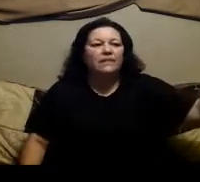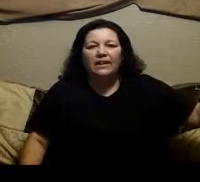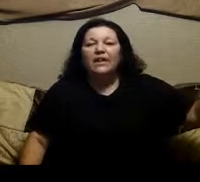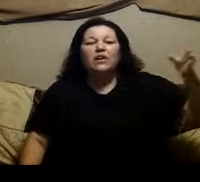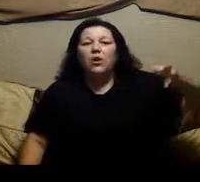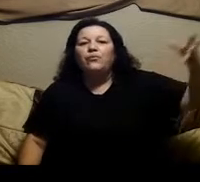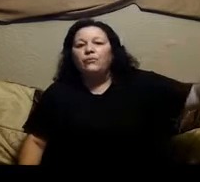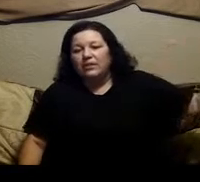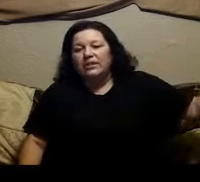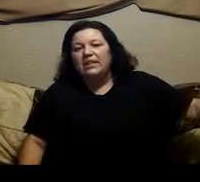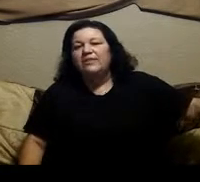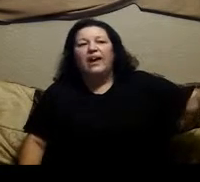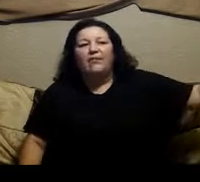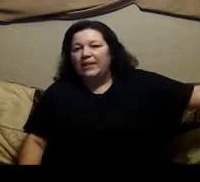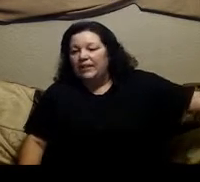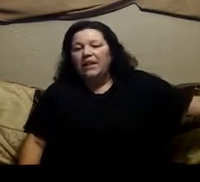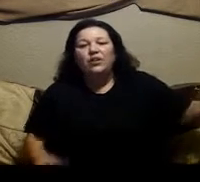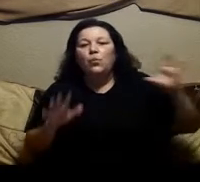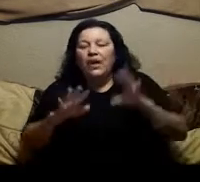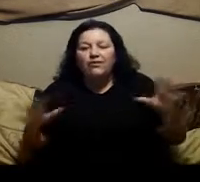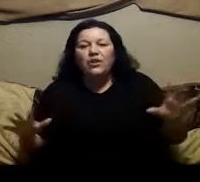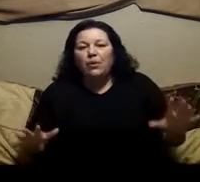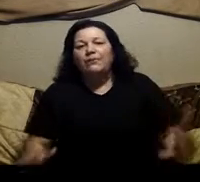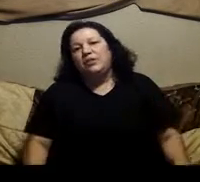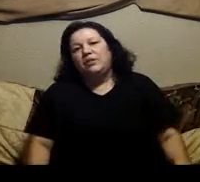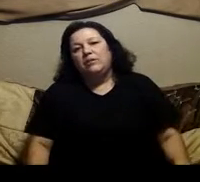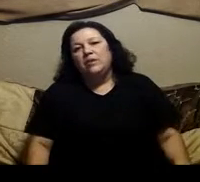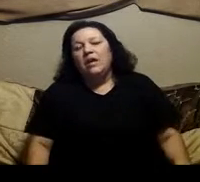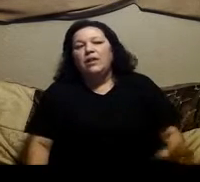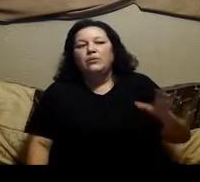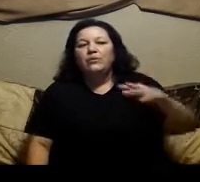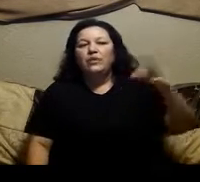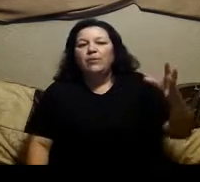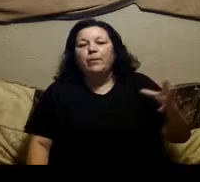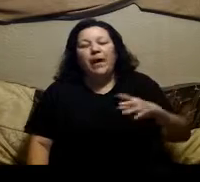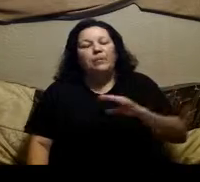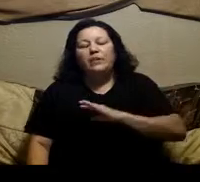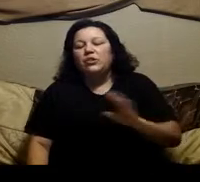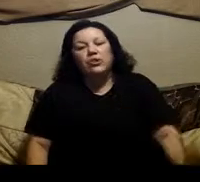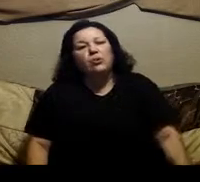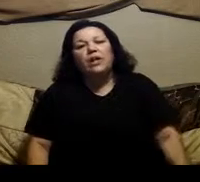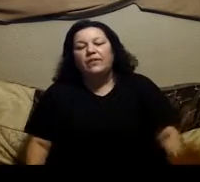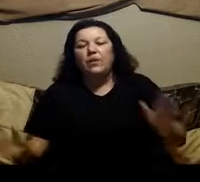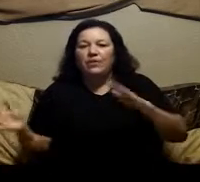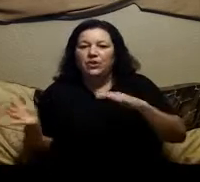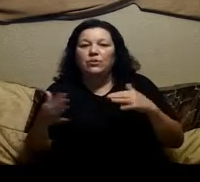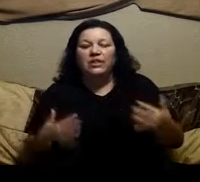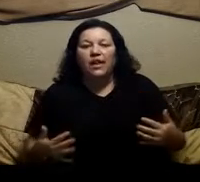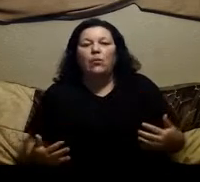and then go from to decaf and you know whatever you have to do i know some of them are bad but just do whatever you have to do to get